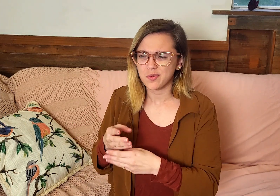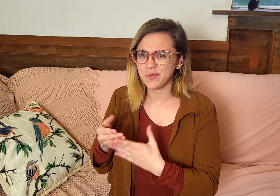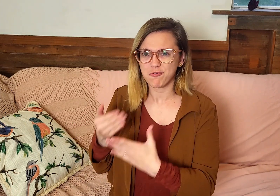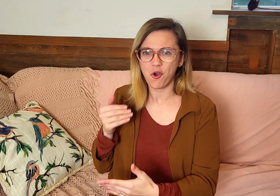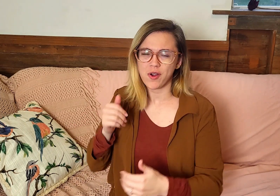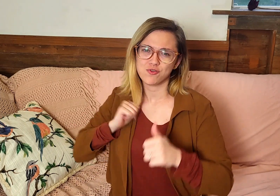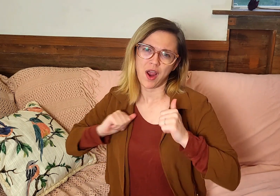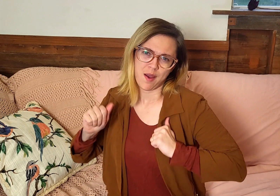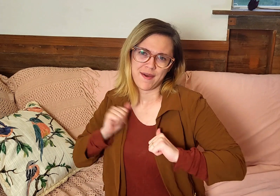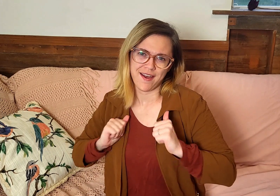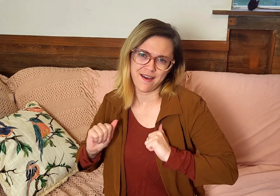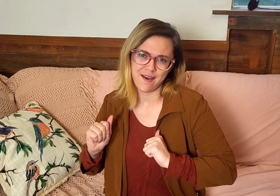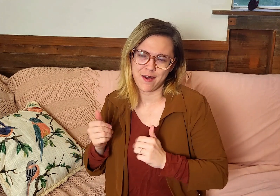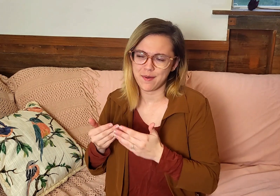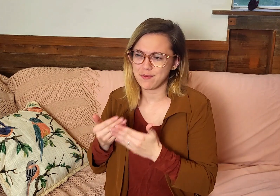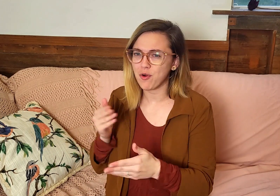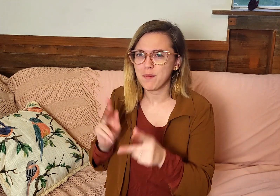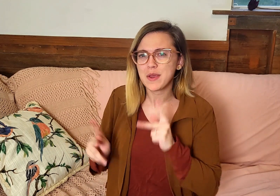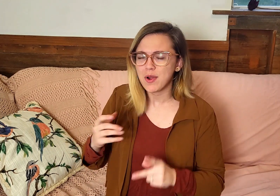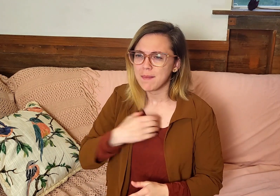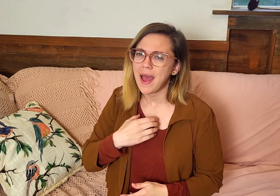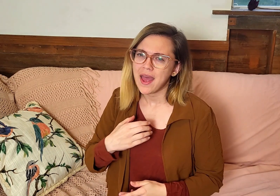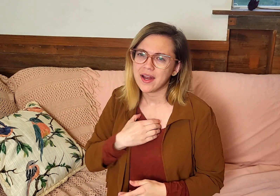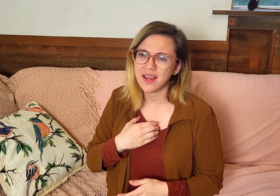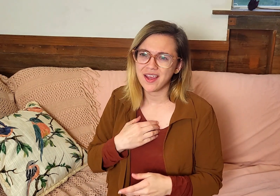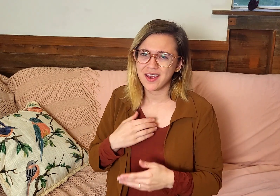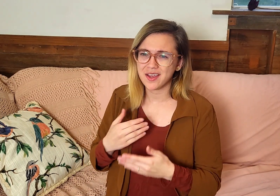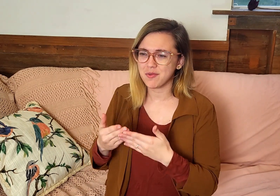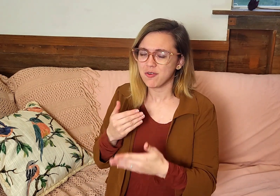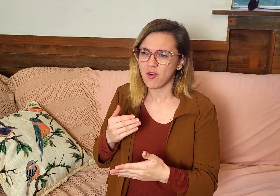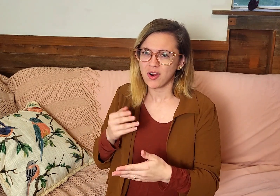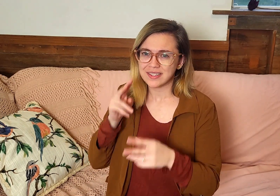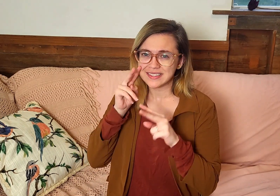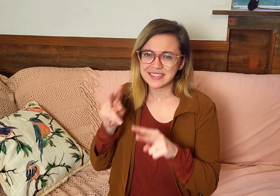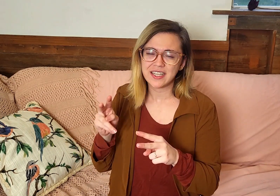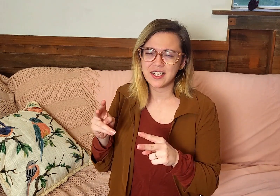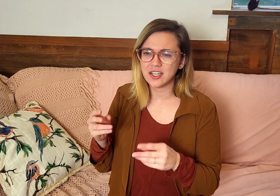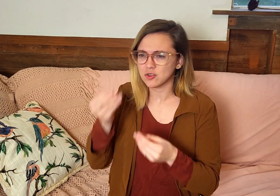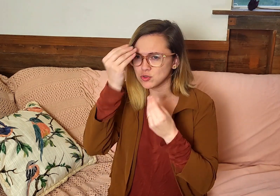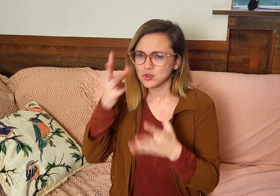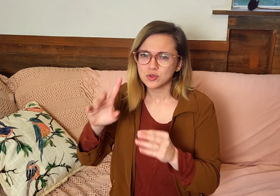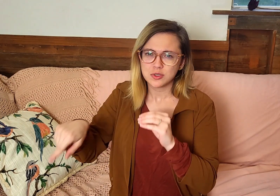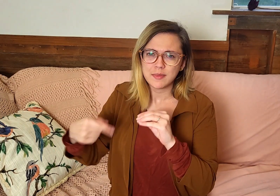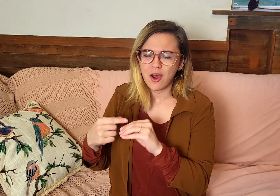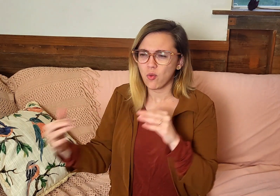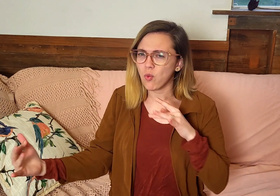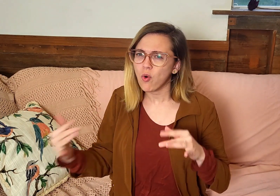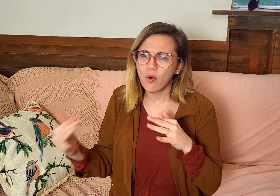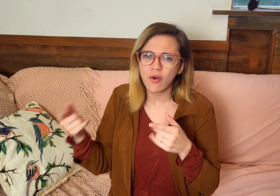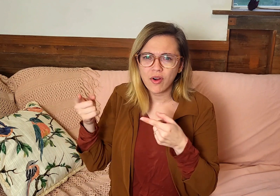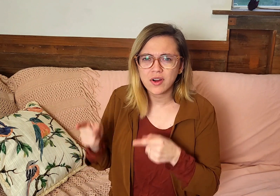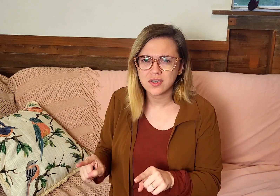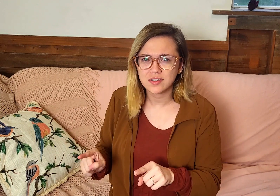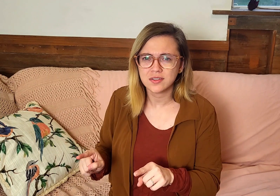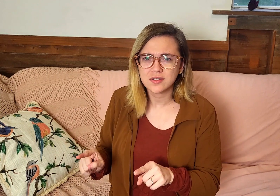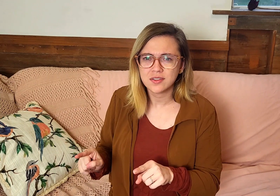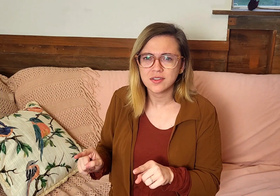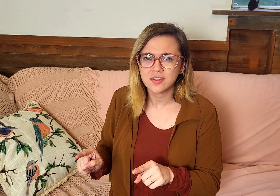brokenness of that world, before the drama, before we see the people complaining, before we see all the information about all the wars